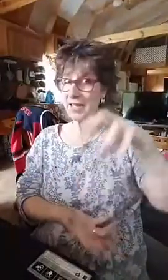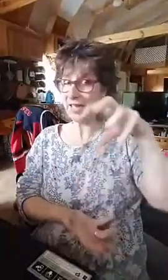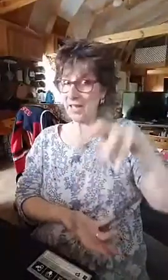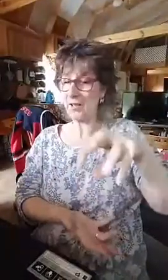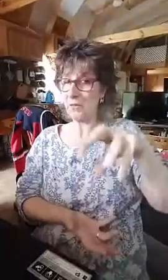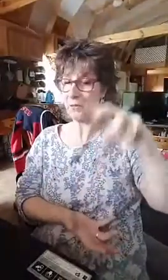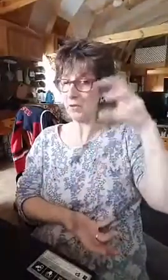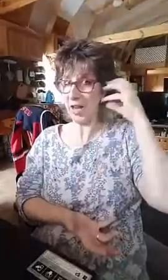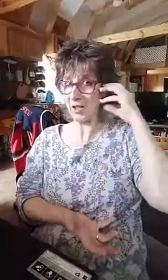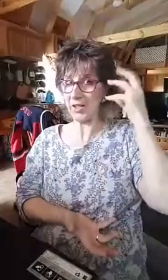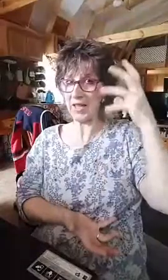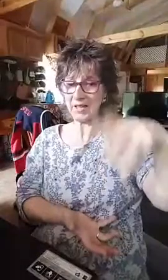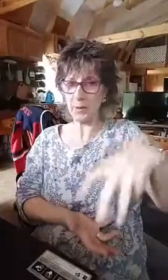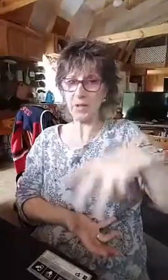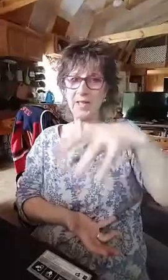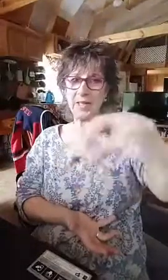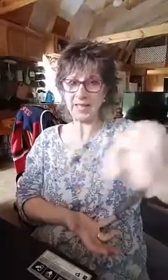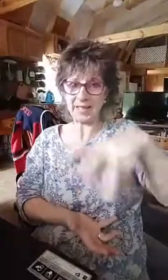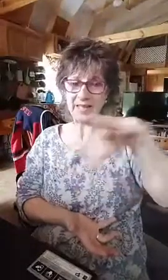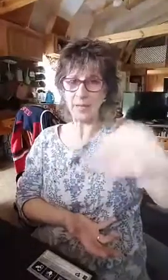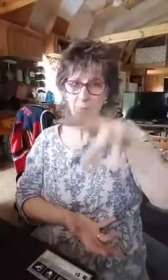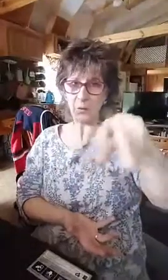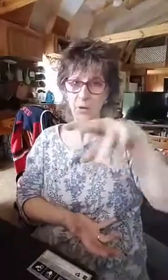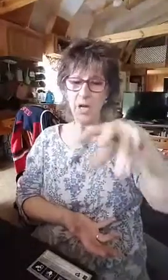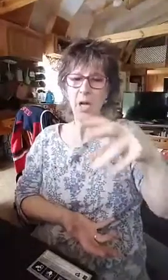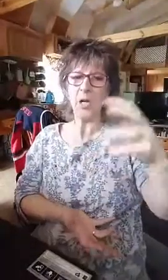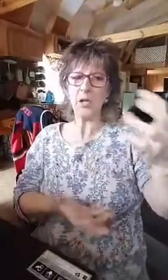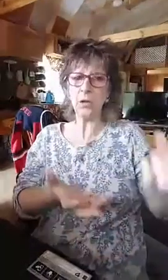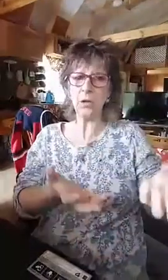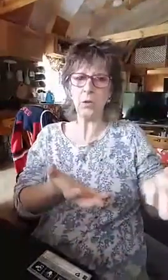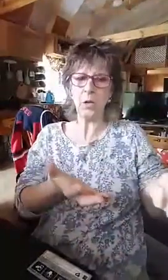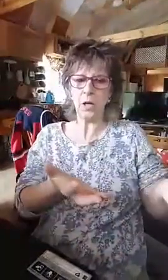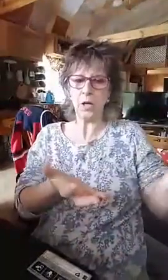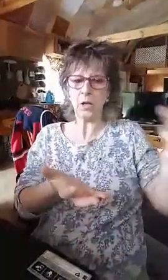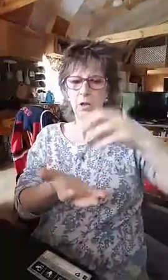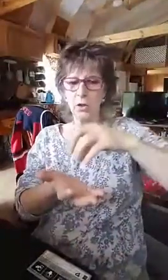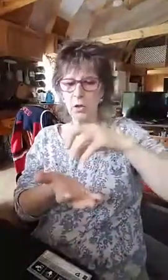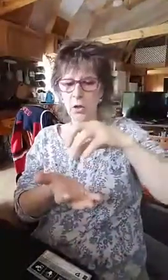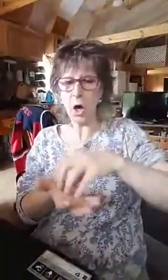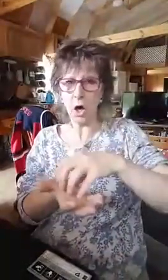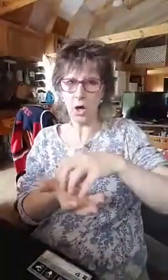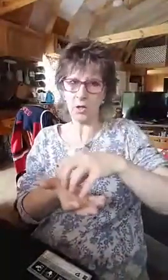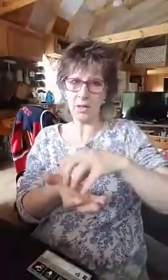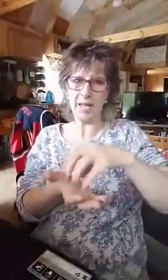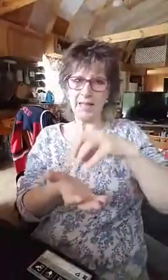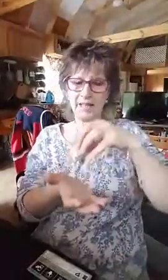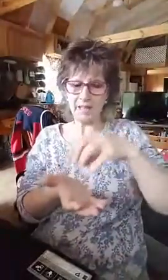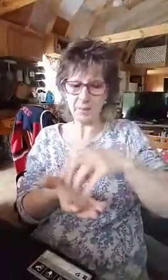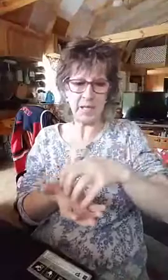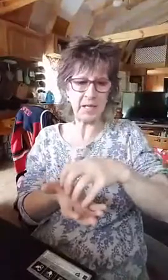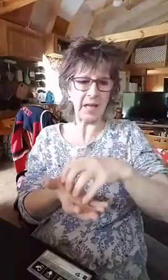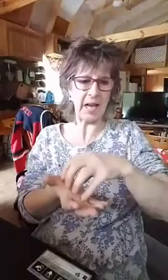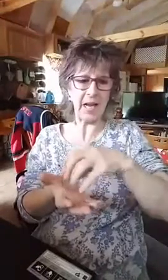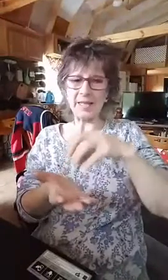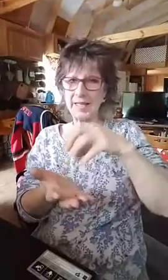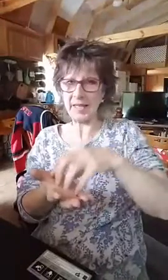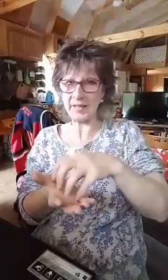here, what you're actually experiencing and seeing the fruit you call and speak and send out the